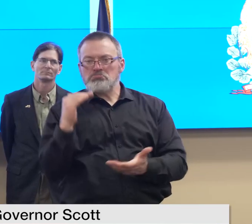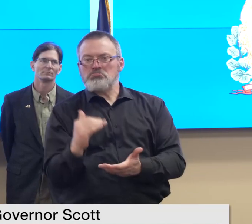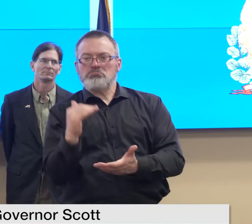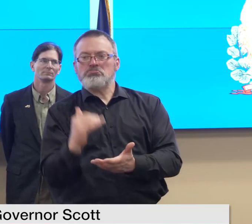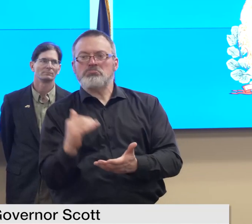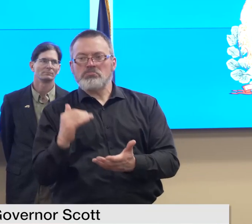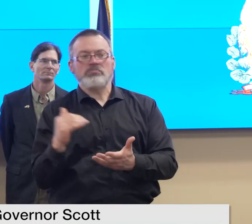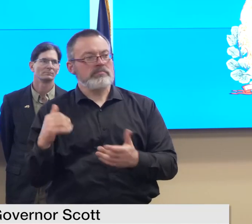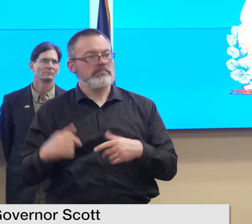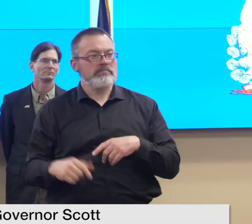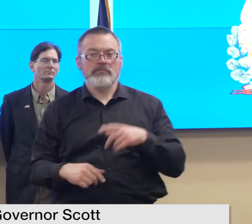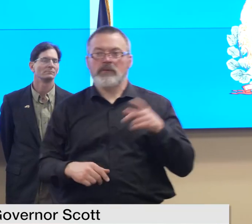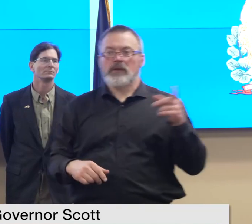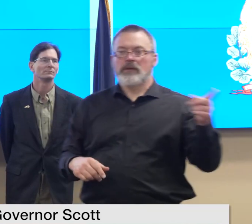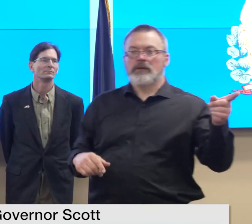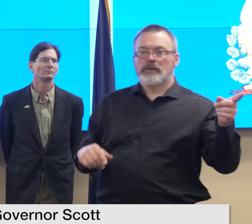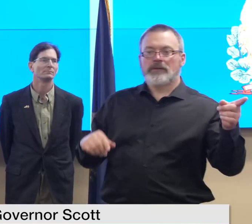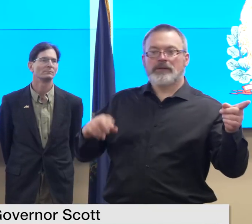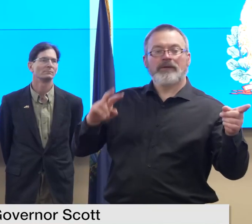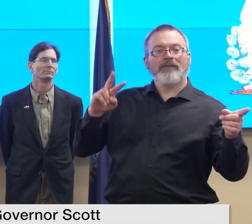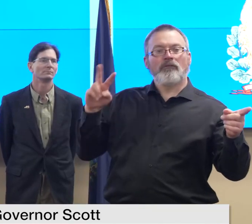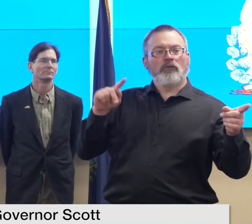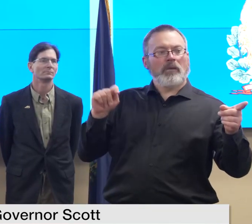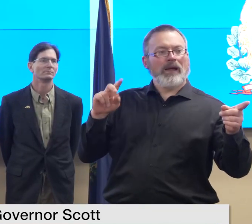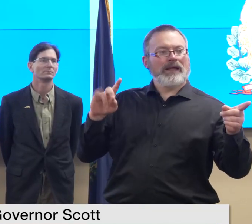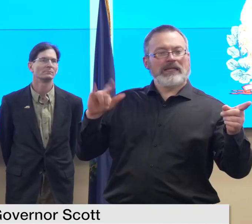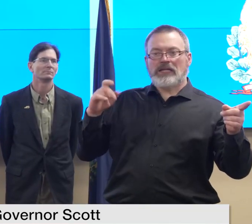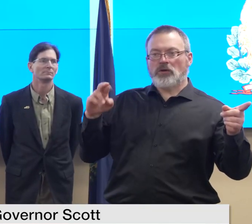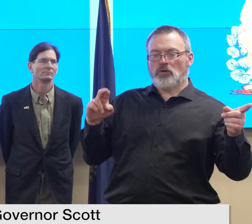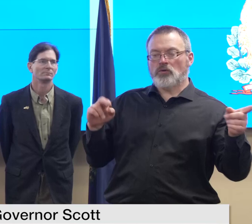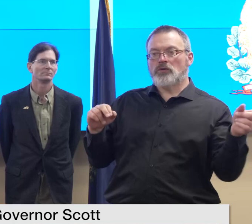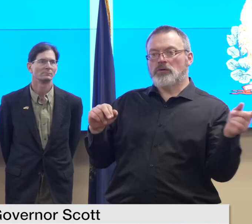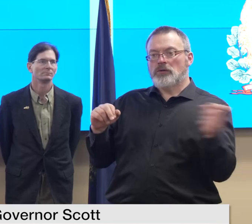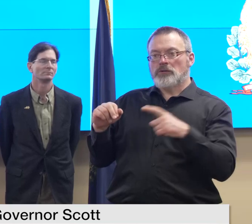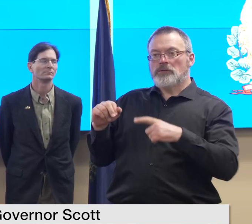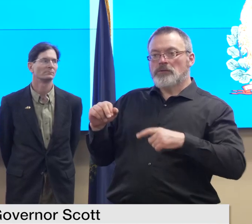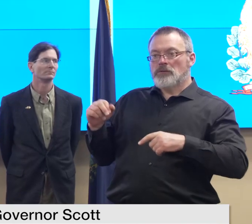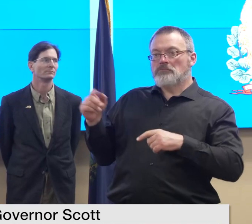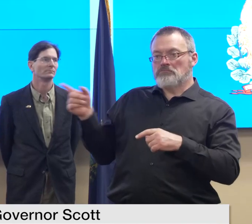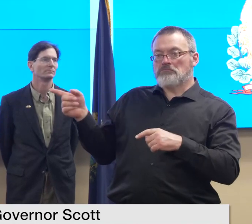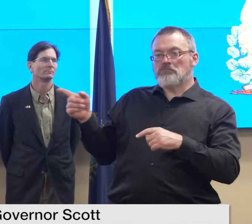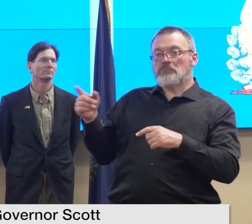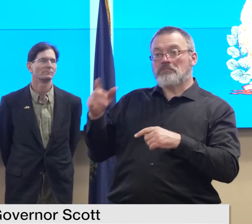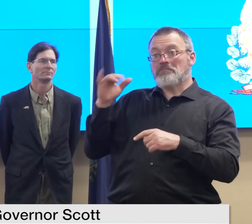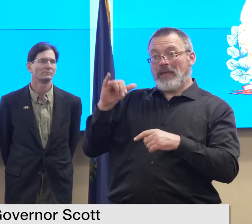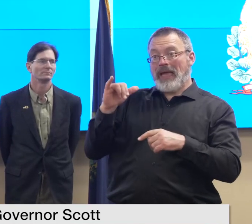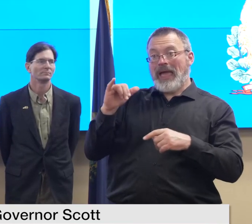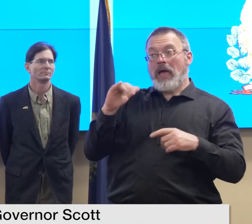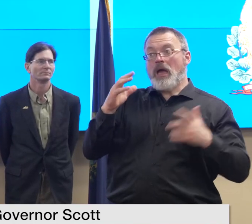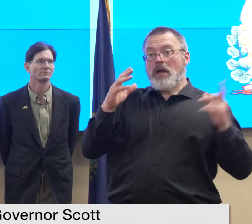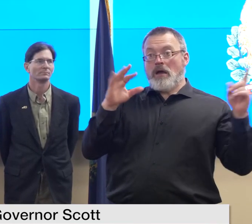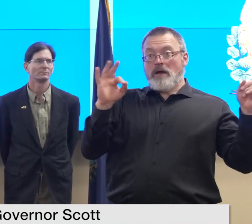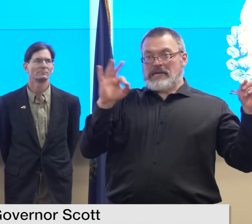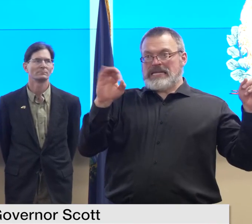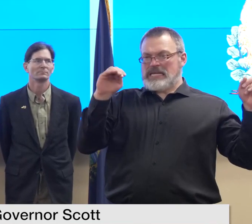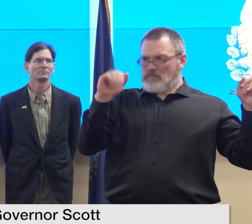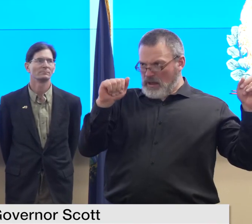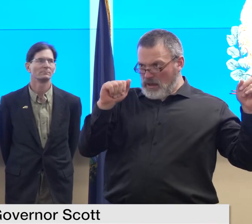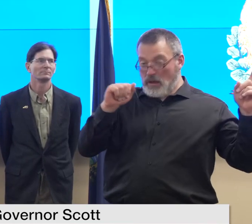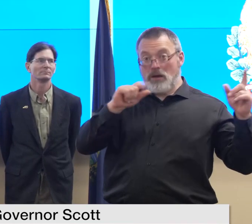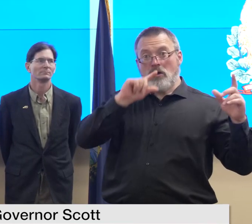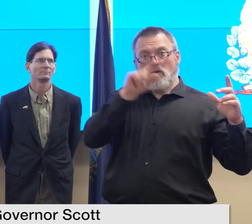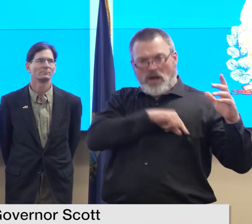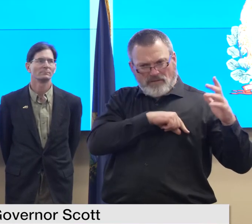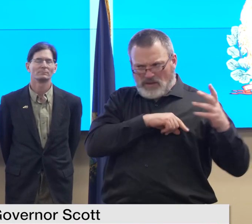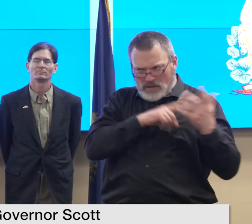when might we know if we've hit that that threshold the major disaster threshold um i i believe um when they